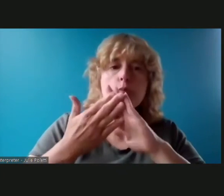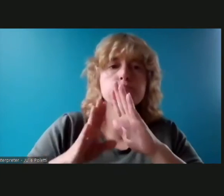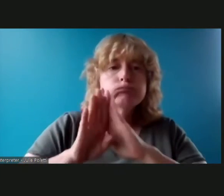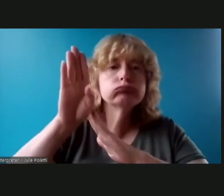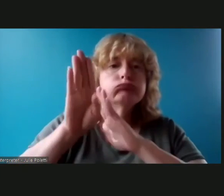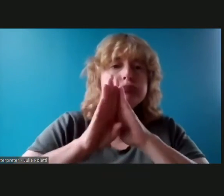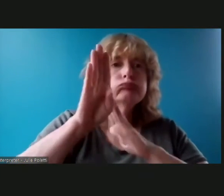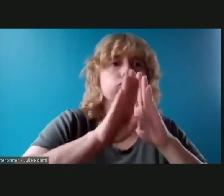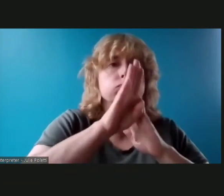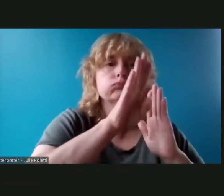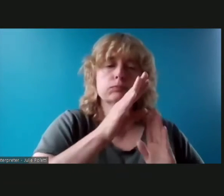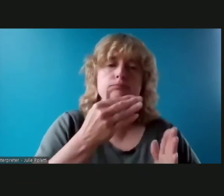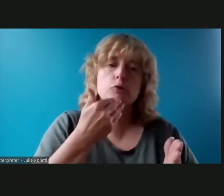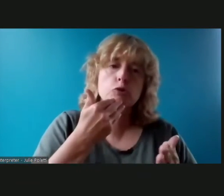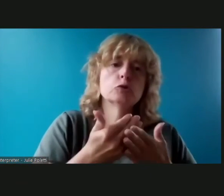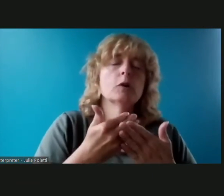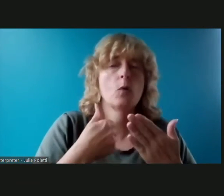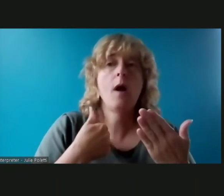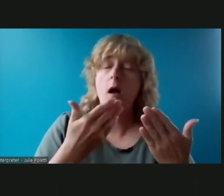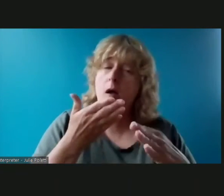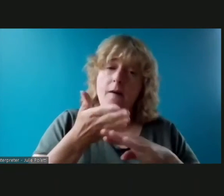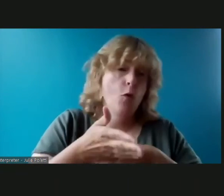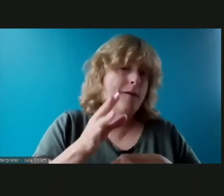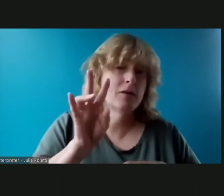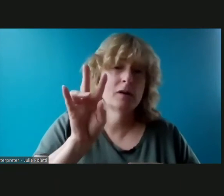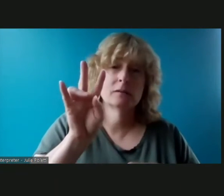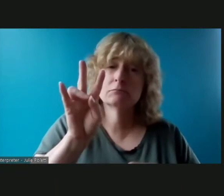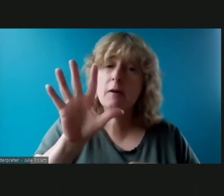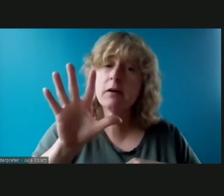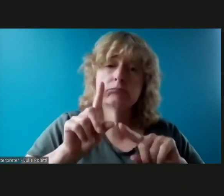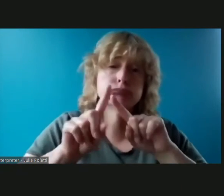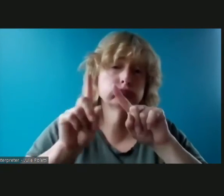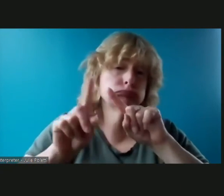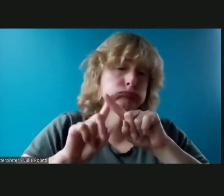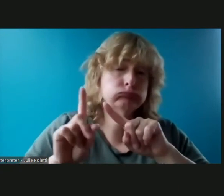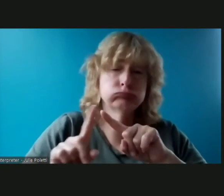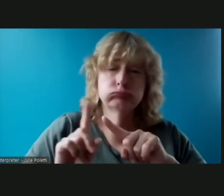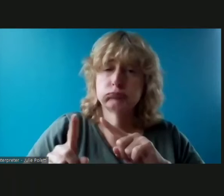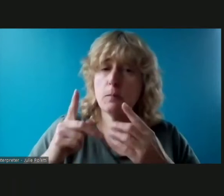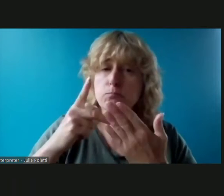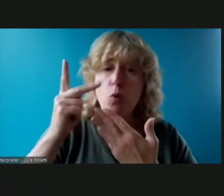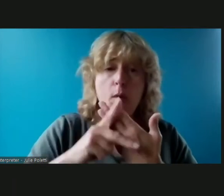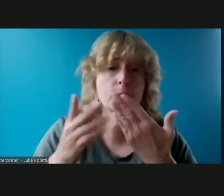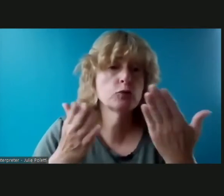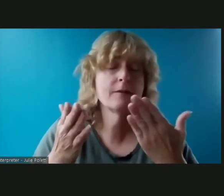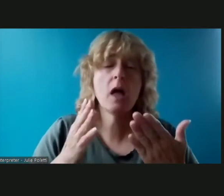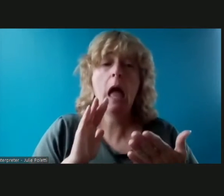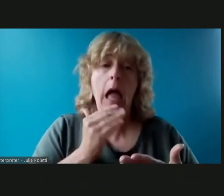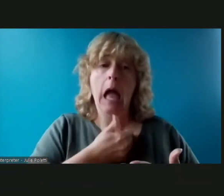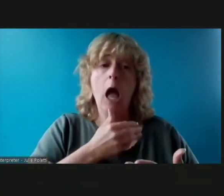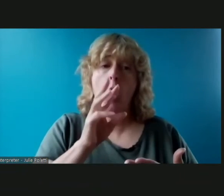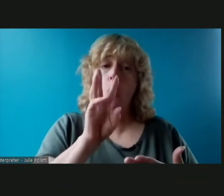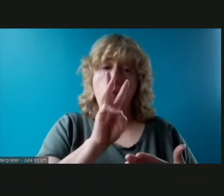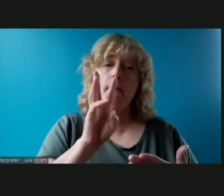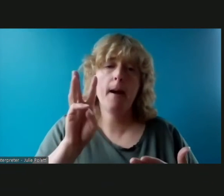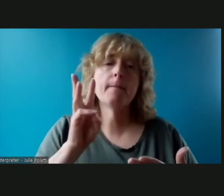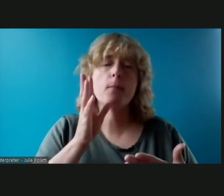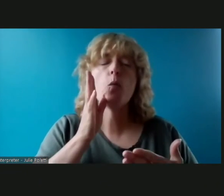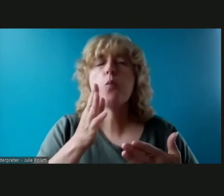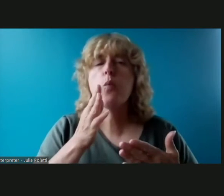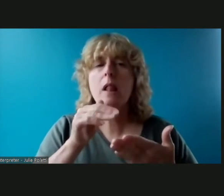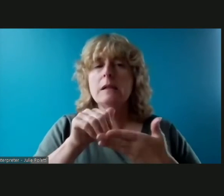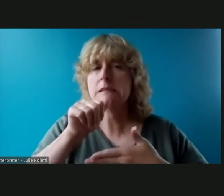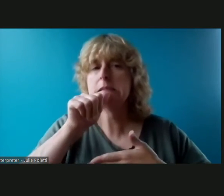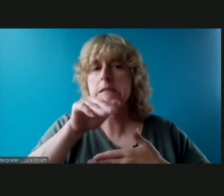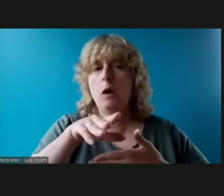programs and services that we can that we offer um our website i will make sure to send you a slide